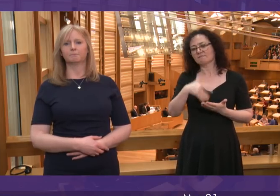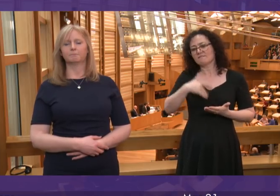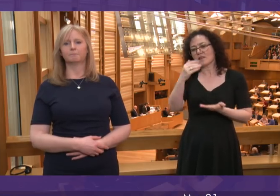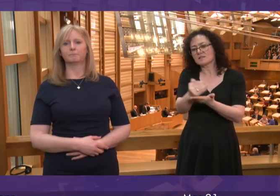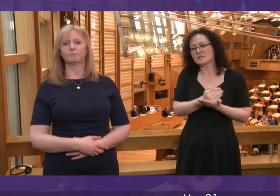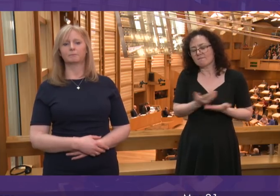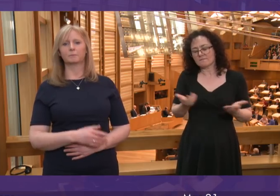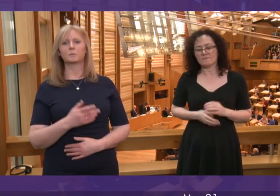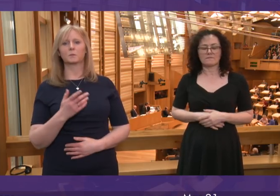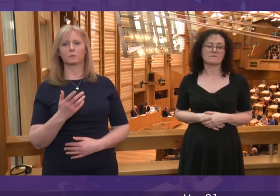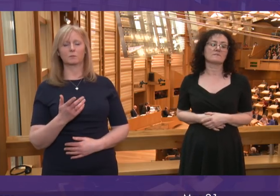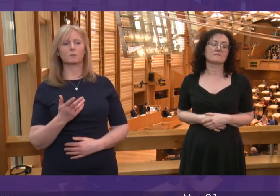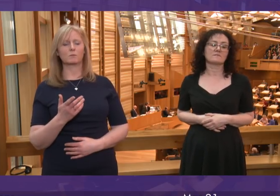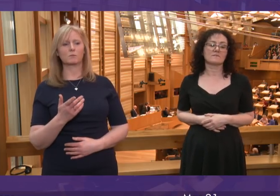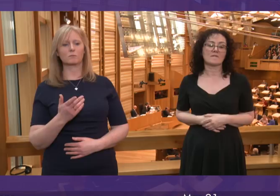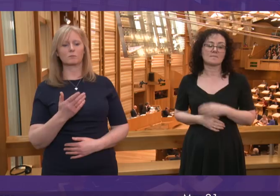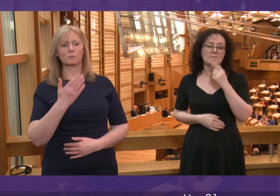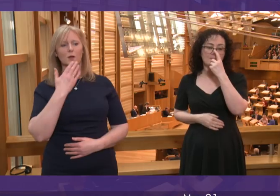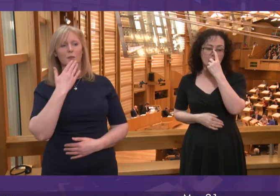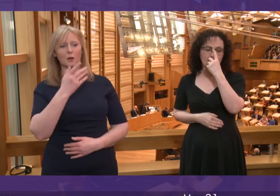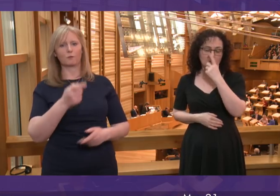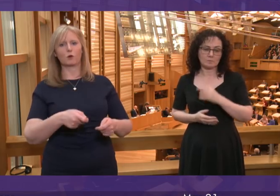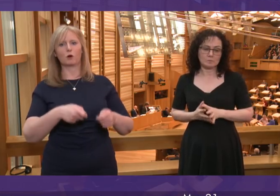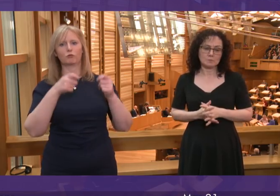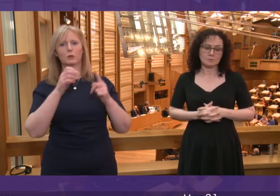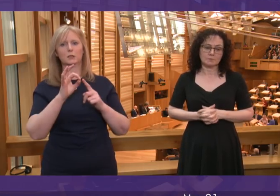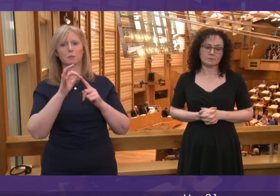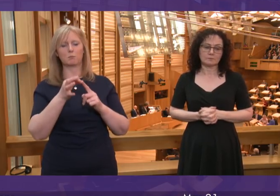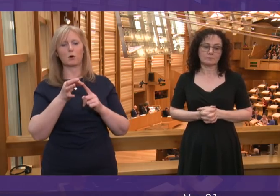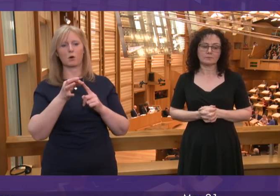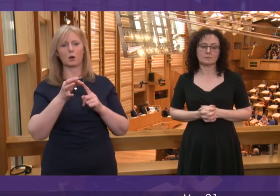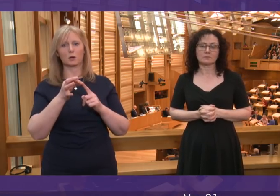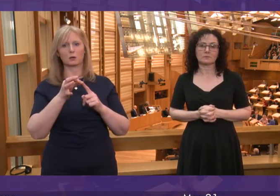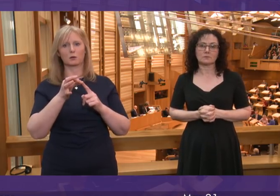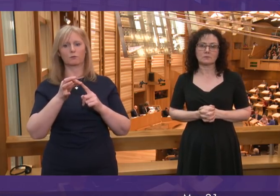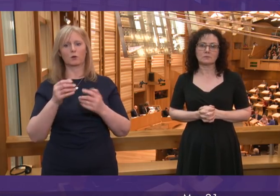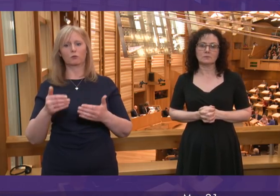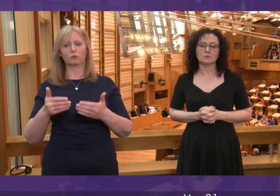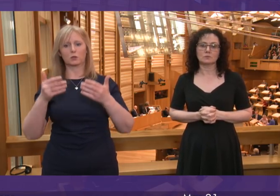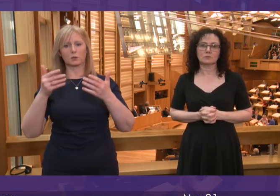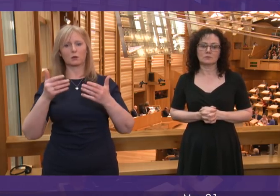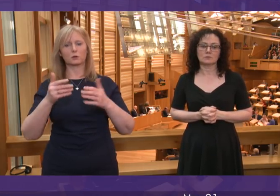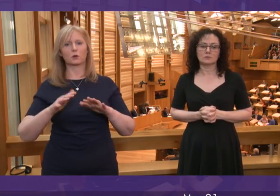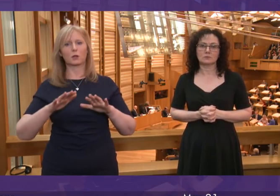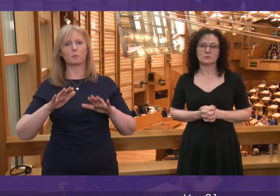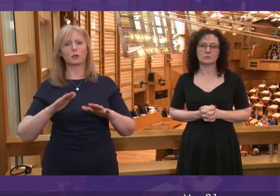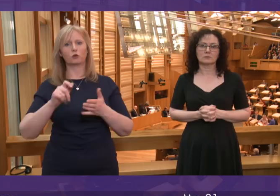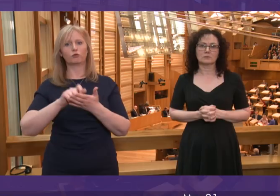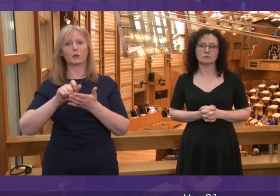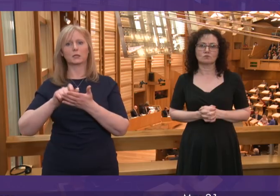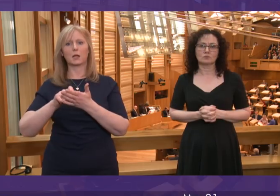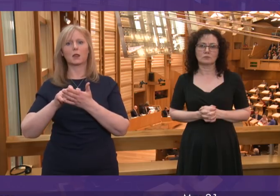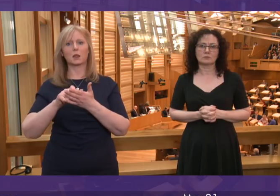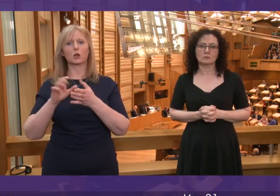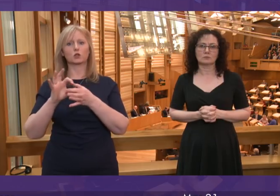Well, can I thank Daniel Johnson for raising this issue and the results of the British Retail Consortium Survey. think it is